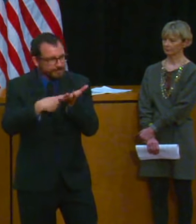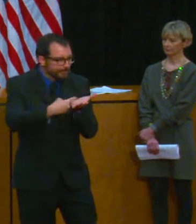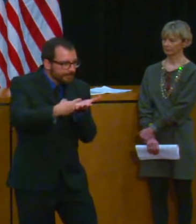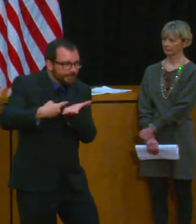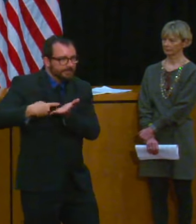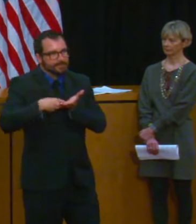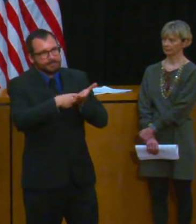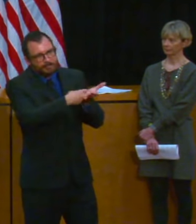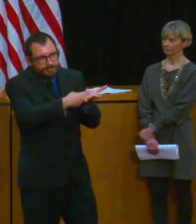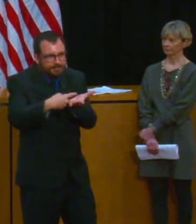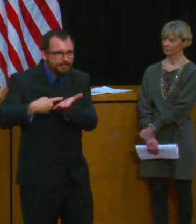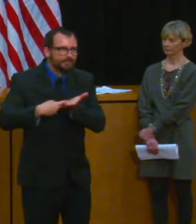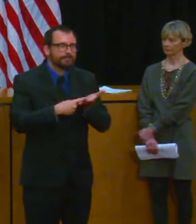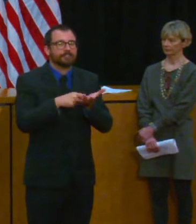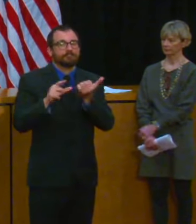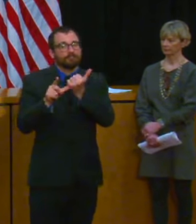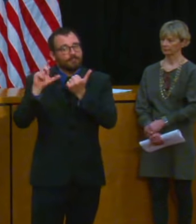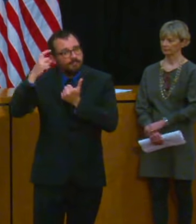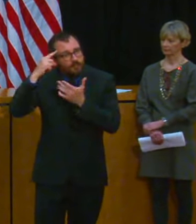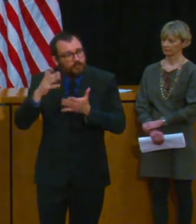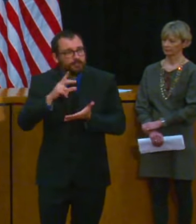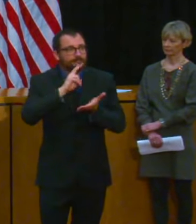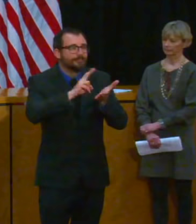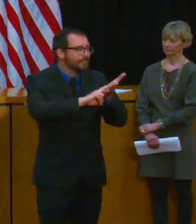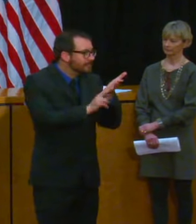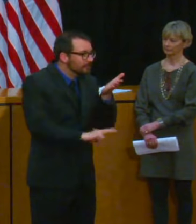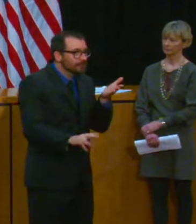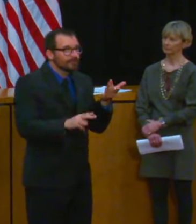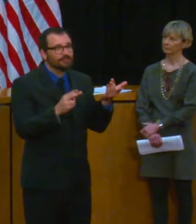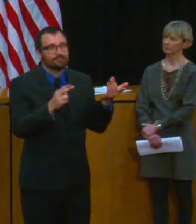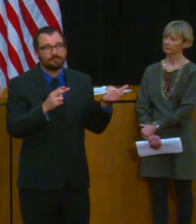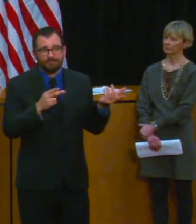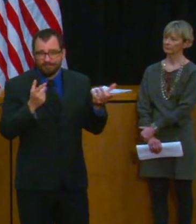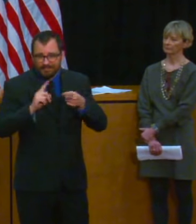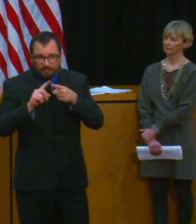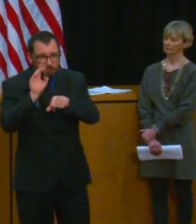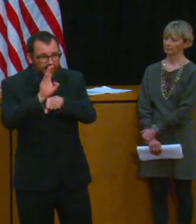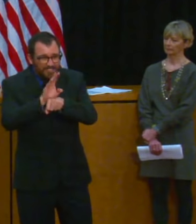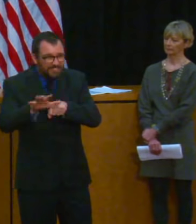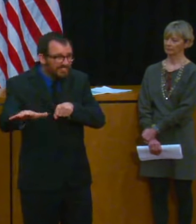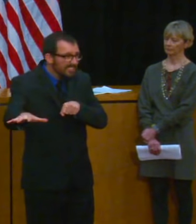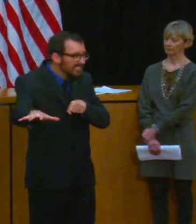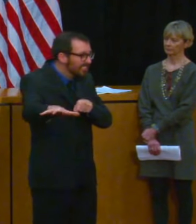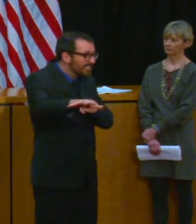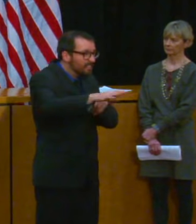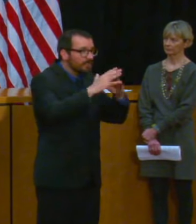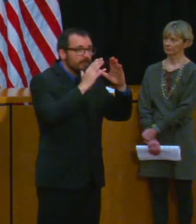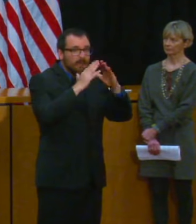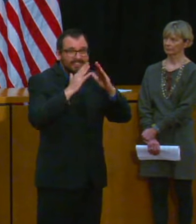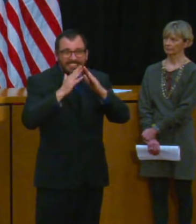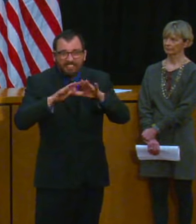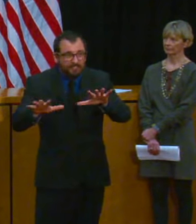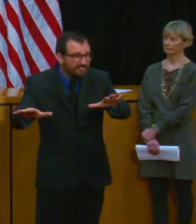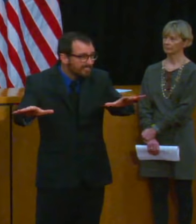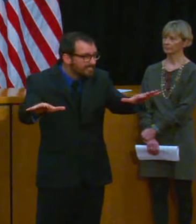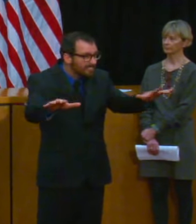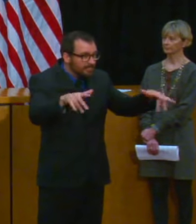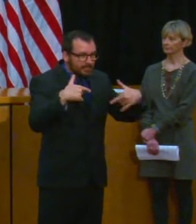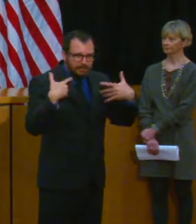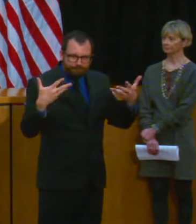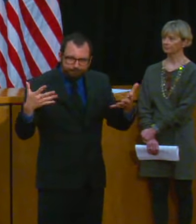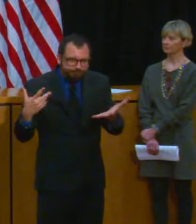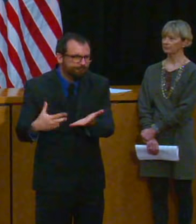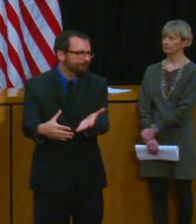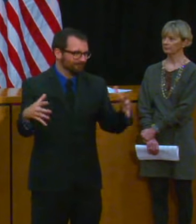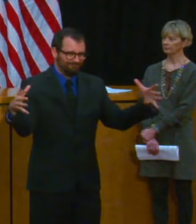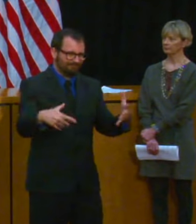with various employers business organizations and municipalities to talk to them about what some of their issues are and